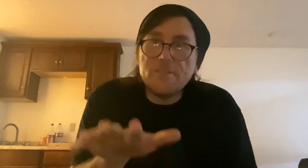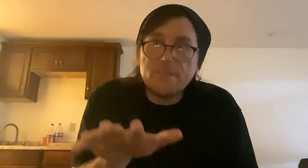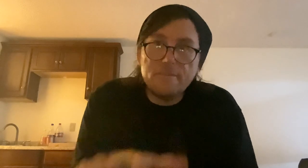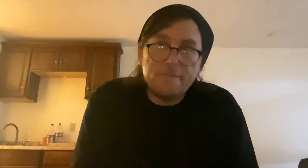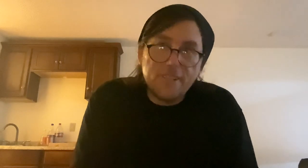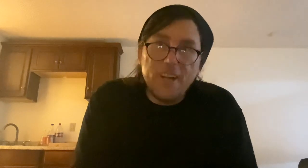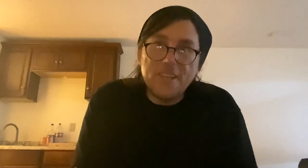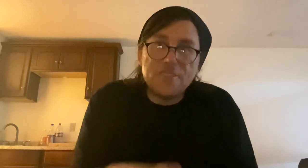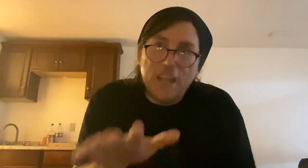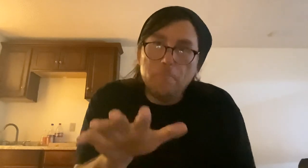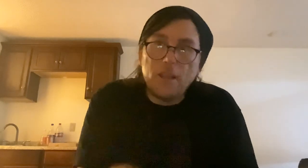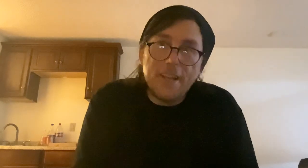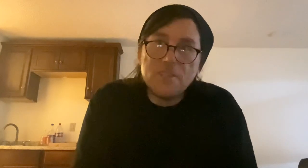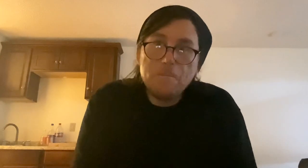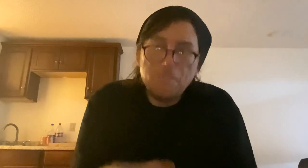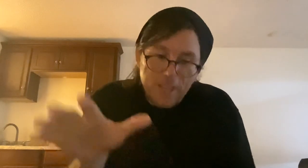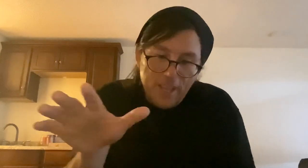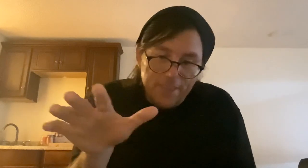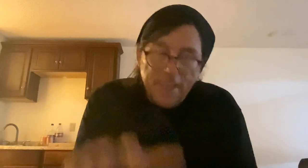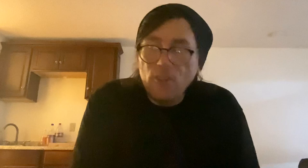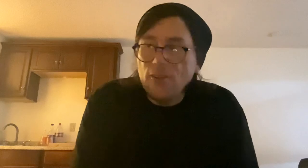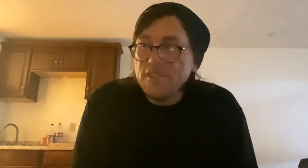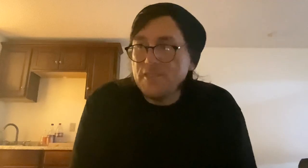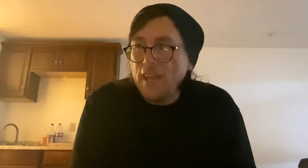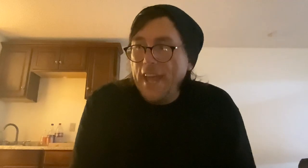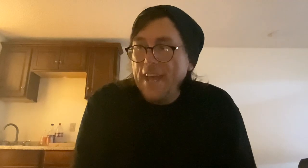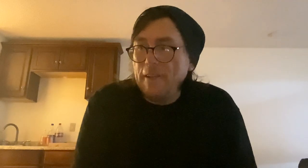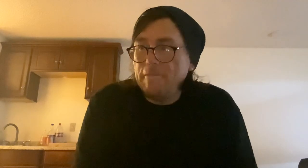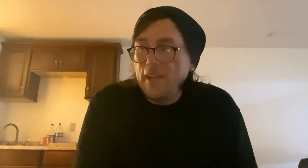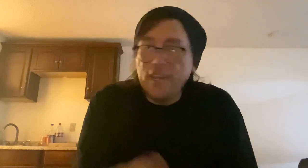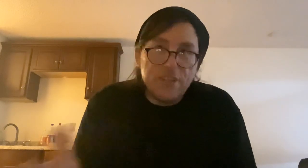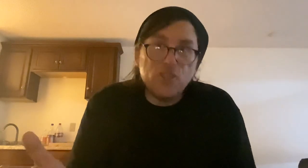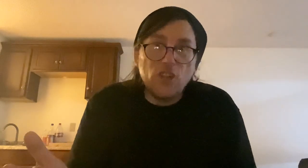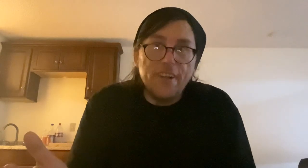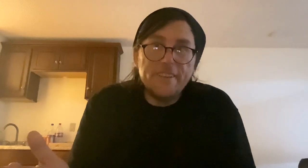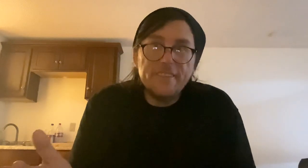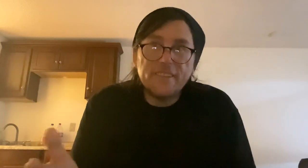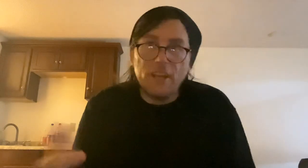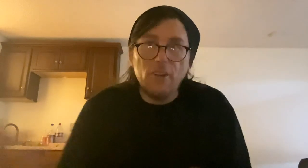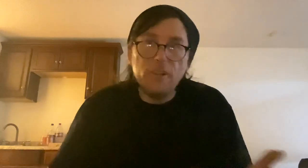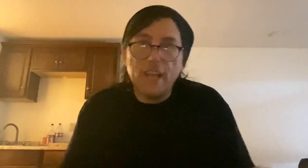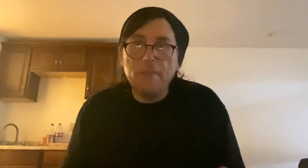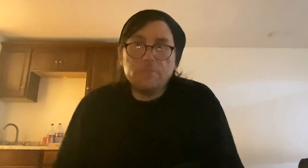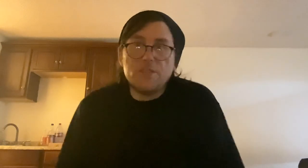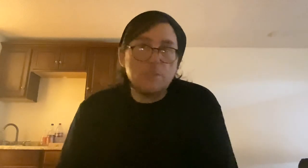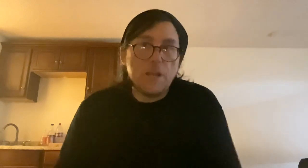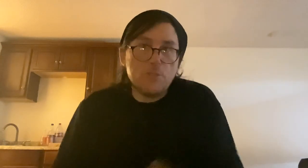contests, and plus, they look to see if, uh, it's good, you know, because sometimes you